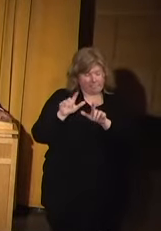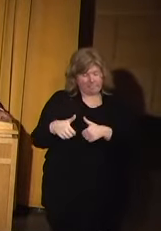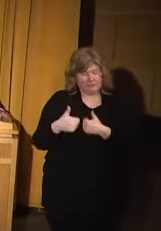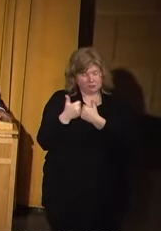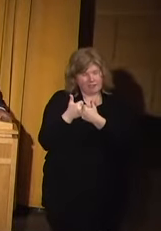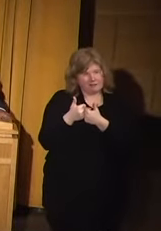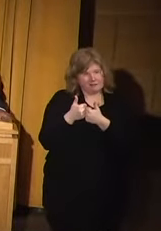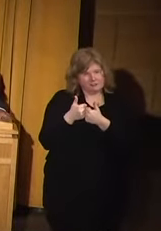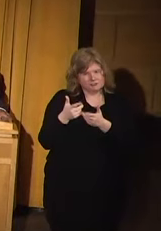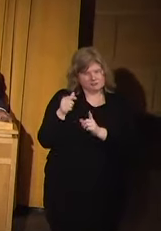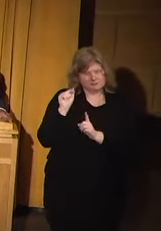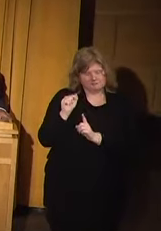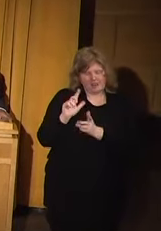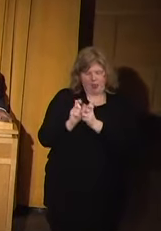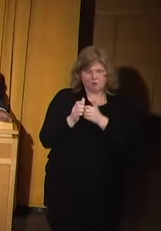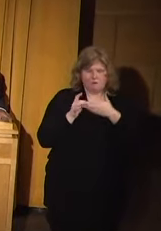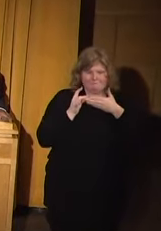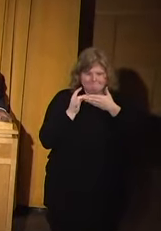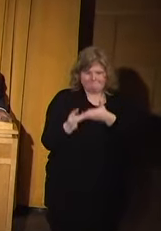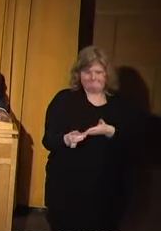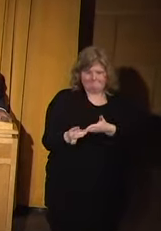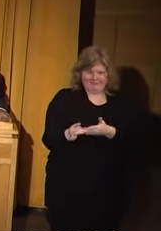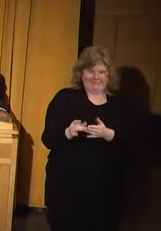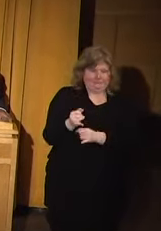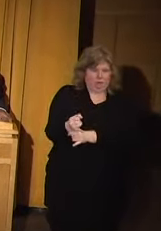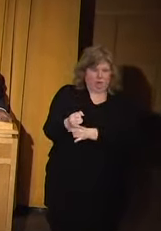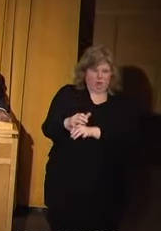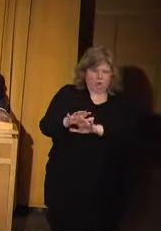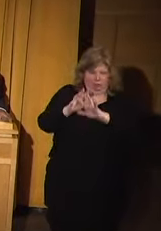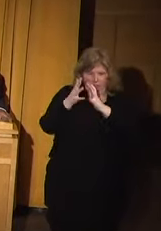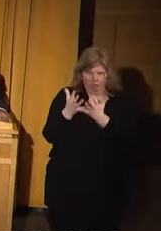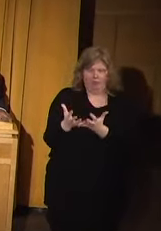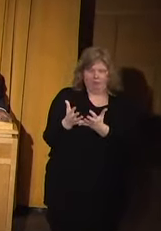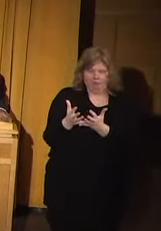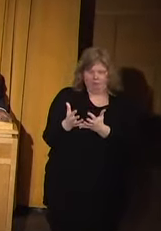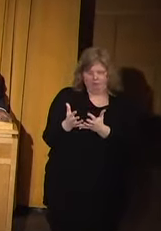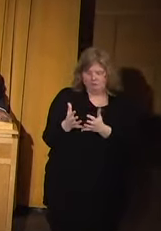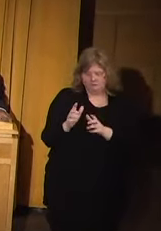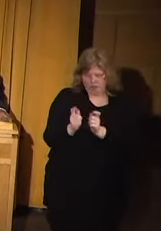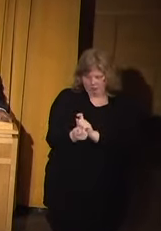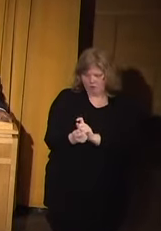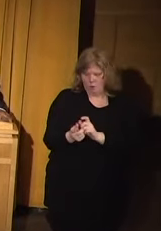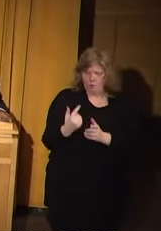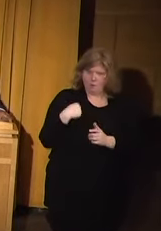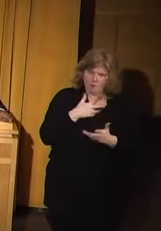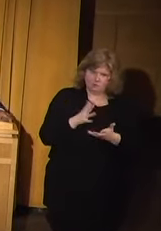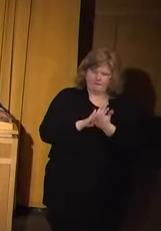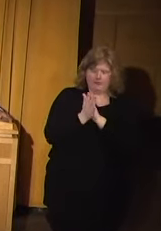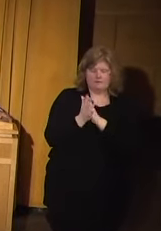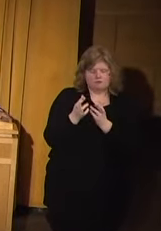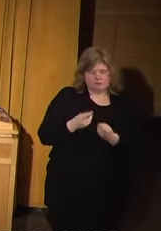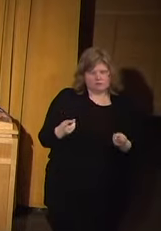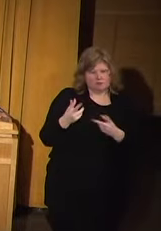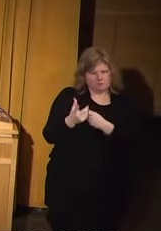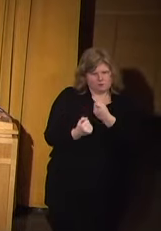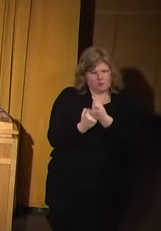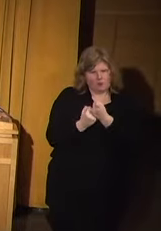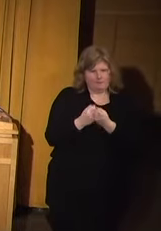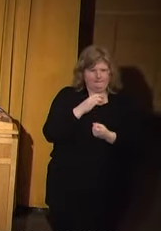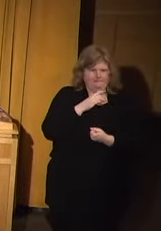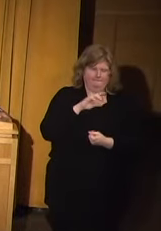institutional change as institutional leaders to be a resource and support for the Minneapolis Police Department.